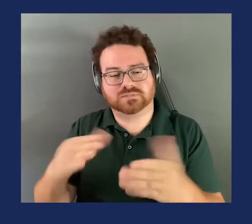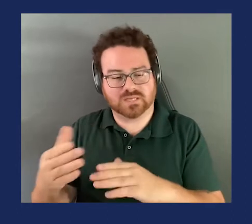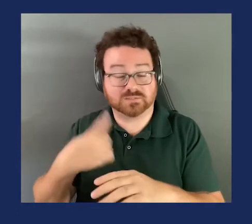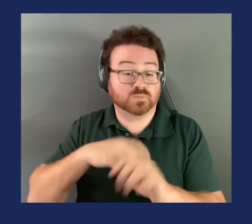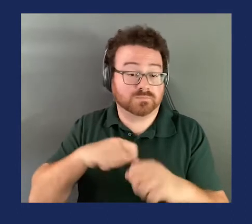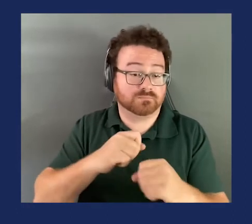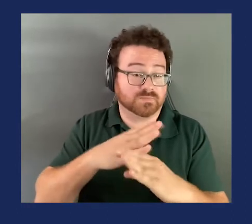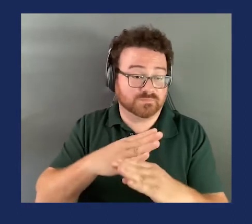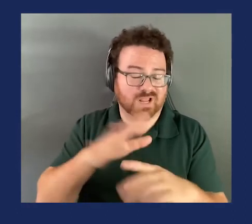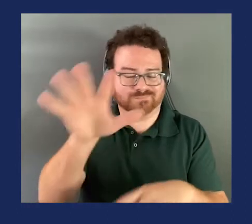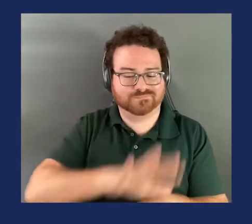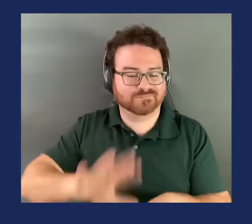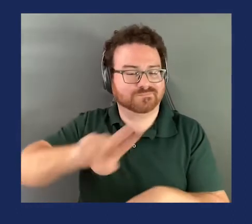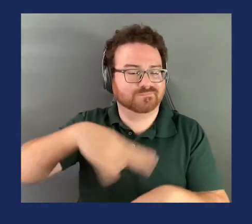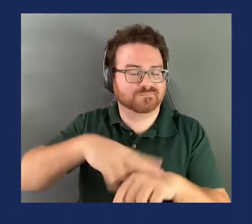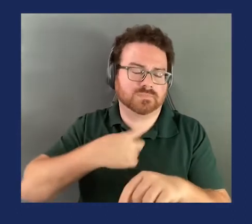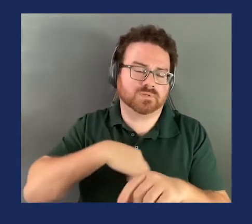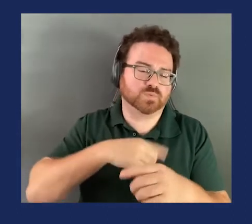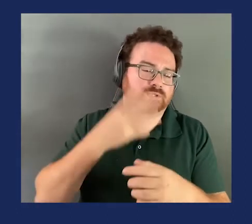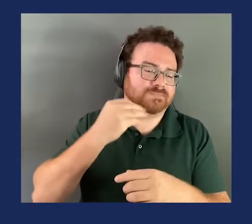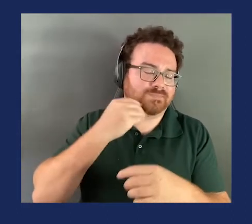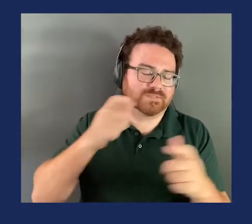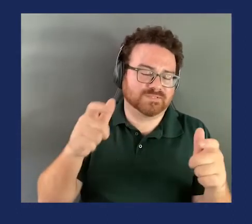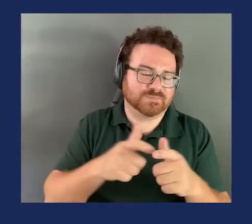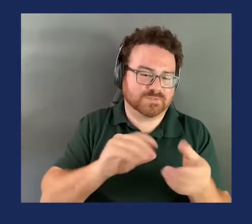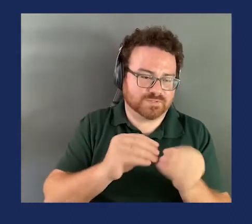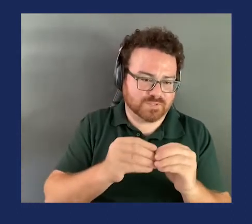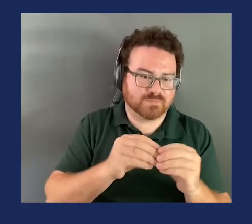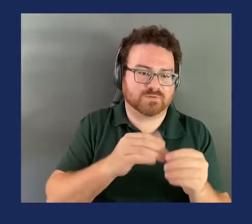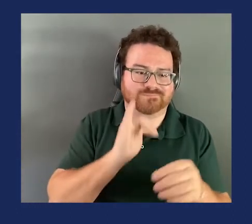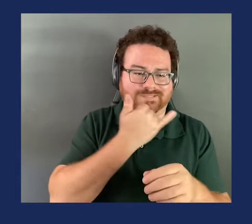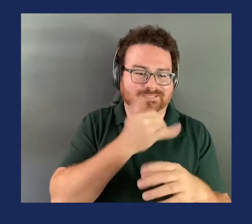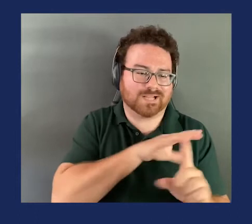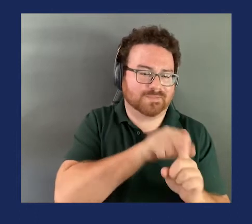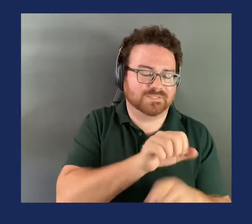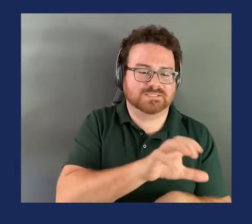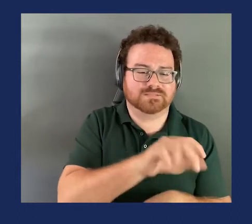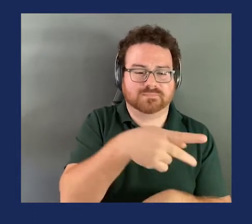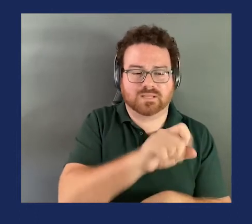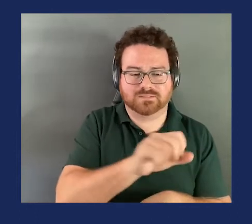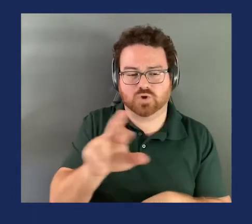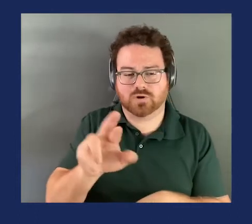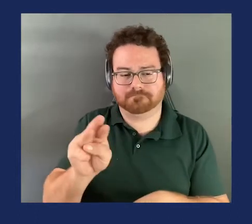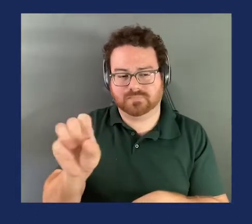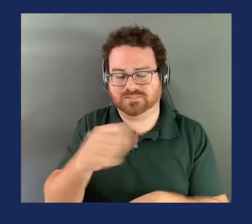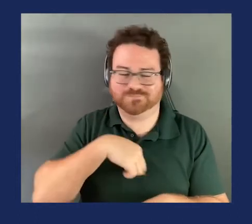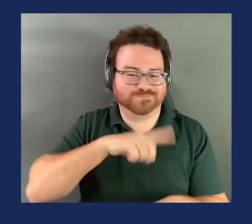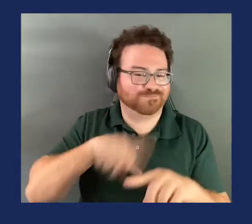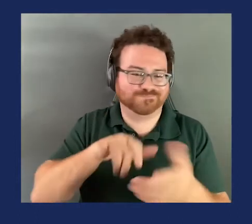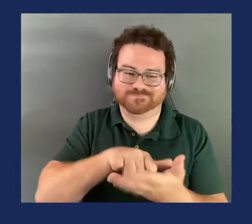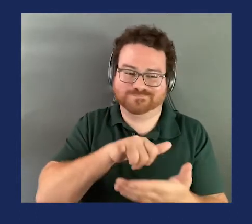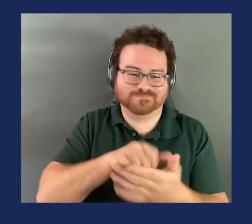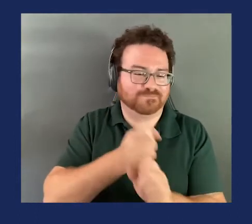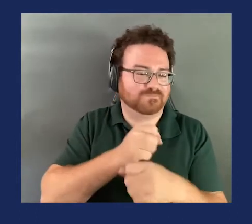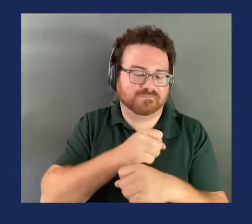relatively small number of incidents captured in NICE and CPSRMS, we couldn't make a national estimate from those sources alone.